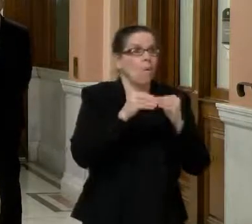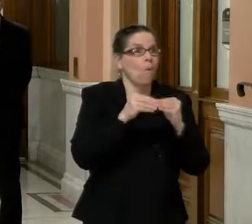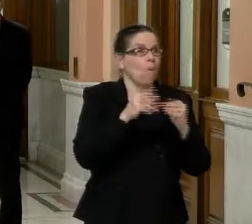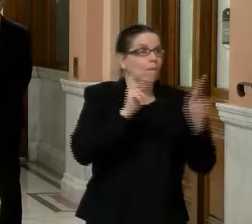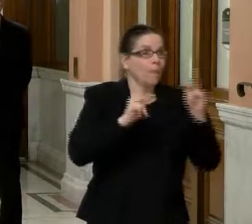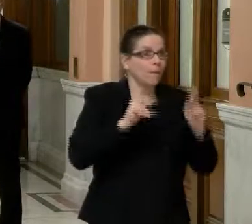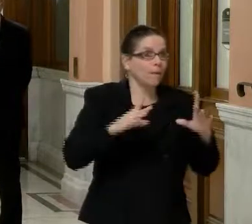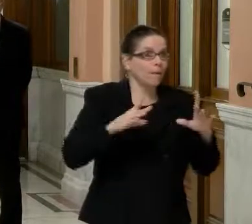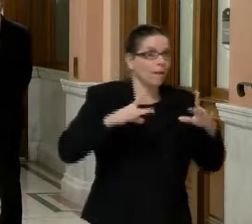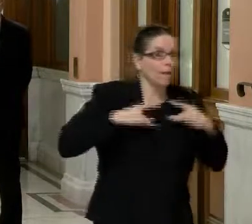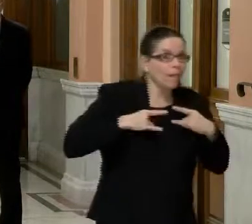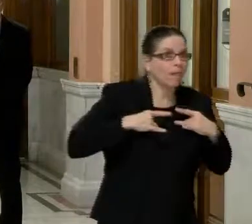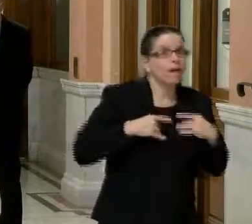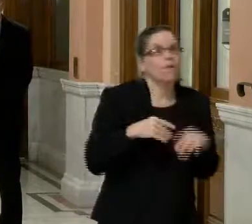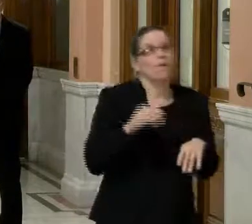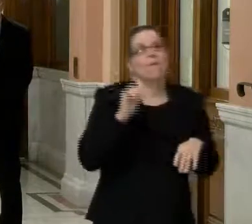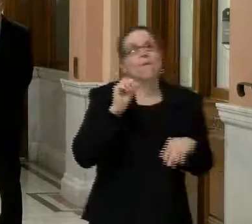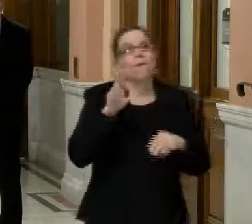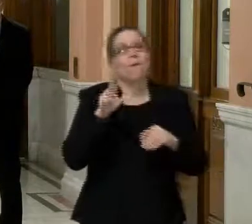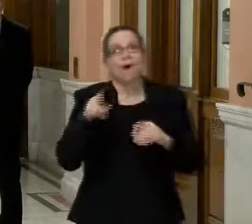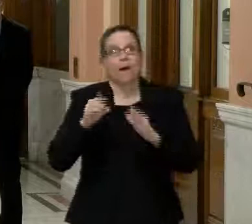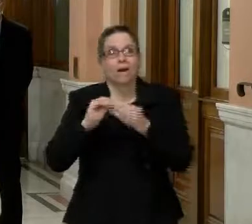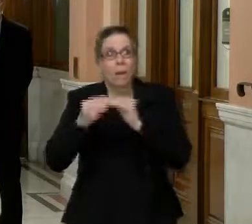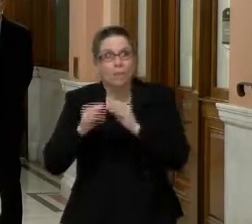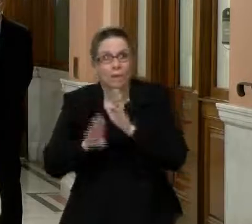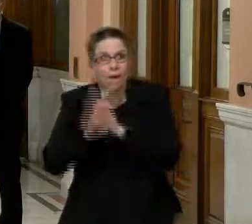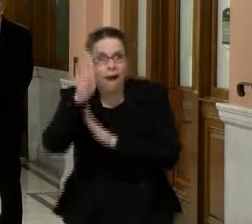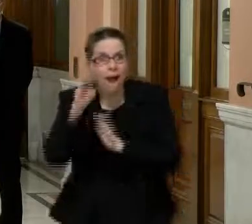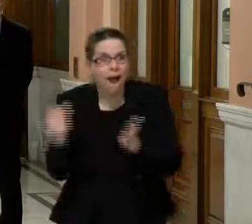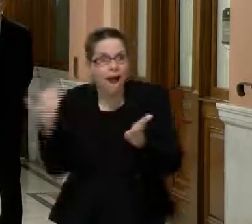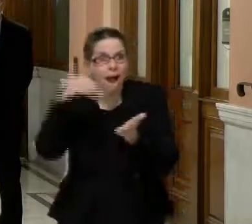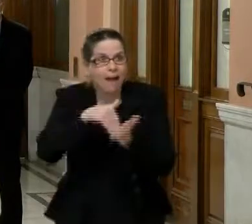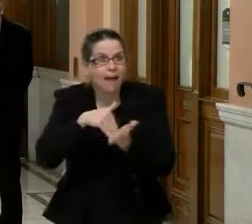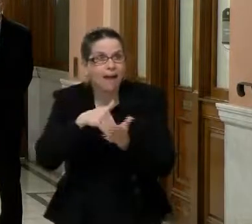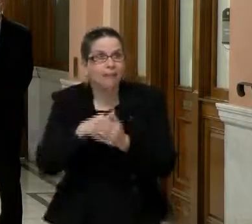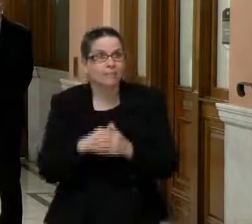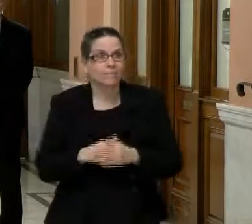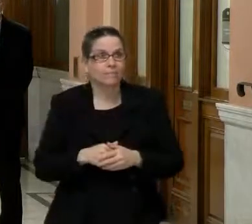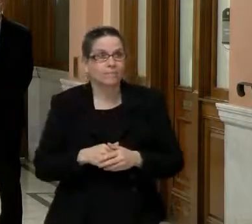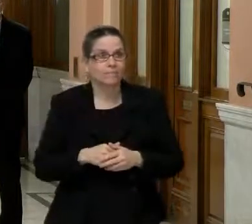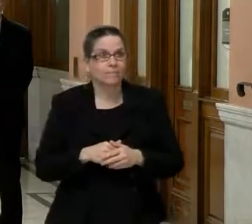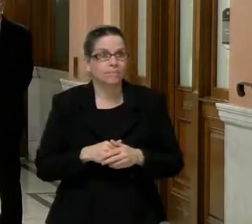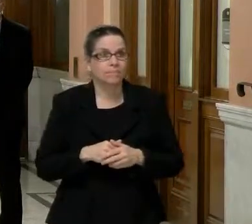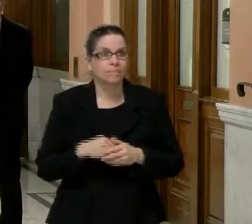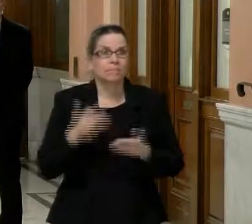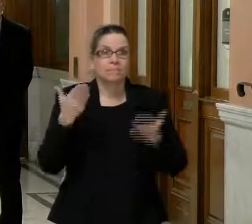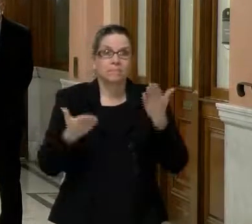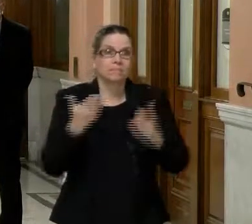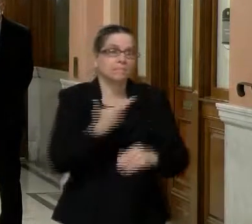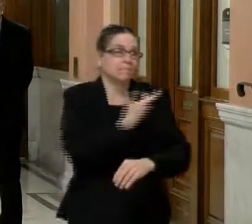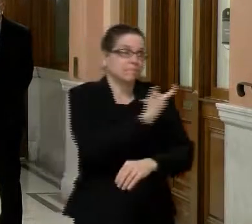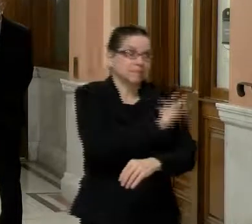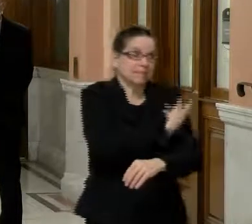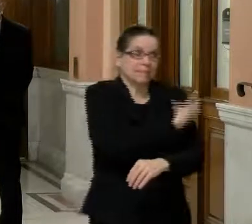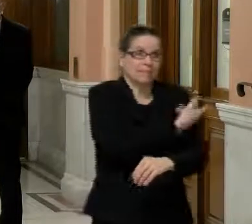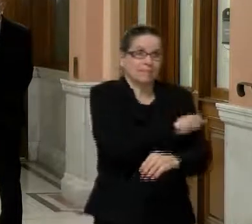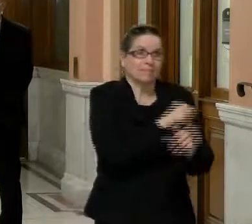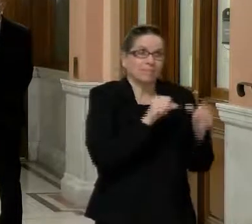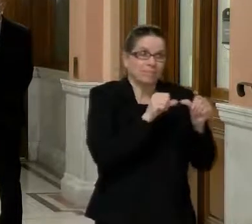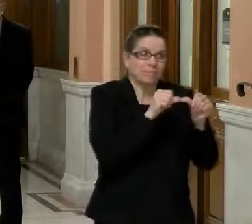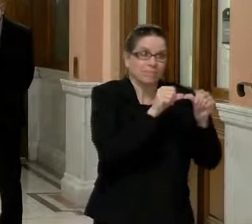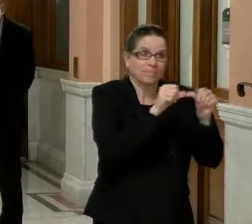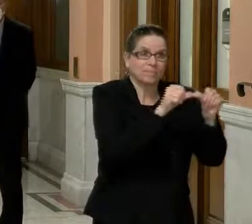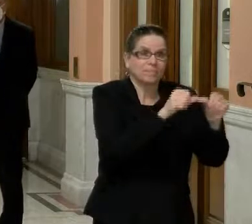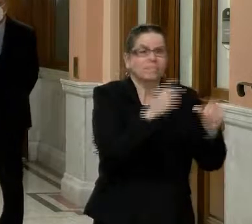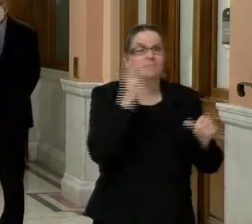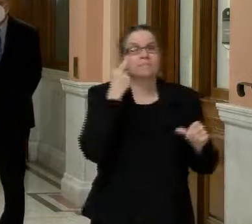in the future or another spike, or can we keep the pressure on, with more vaccinations and everybody continuing